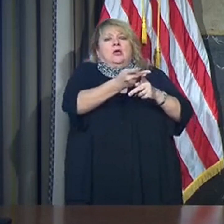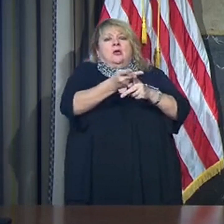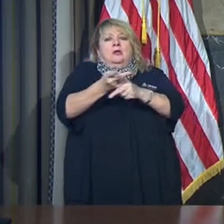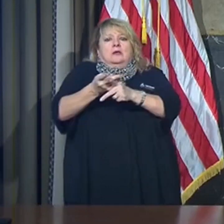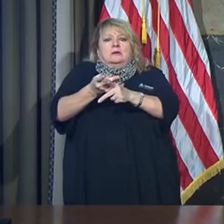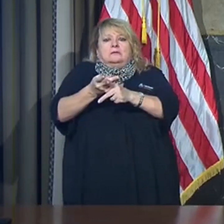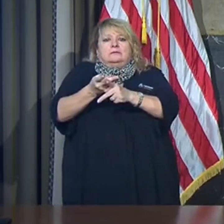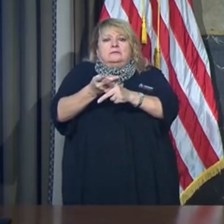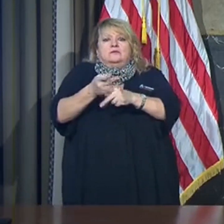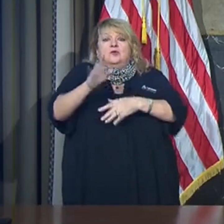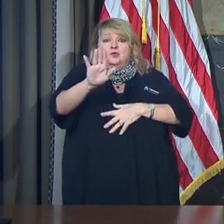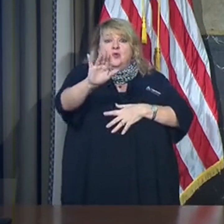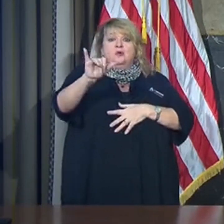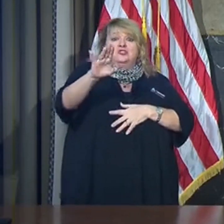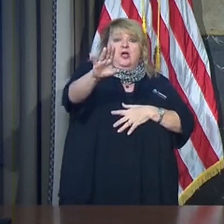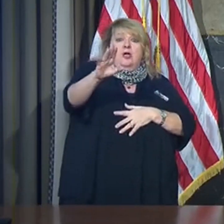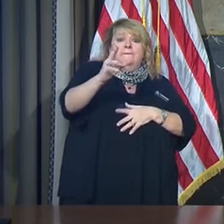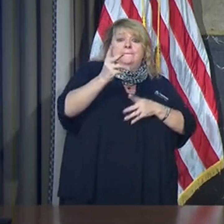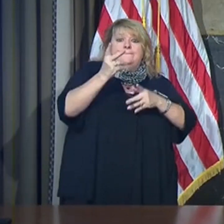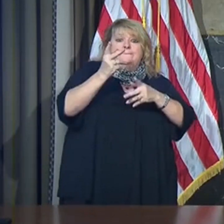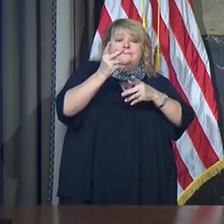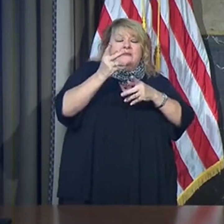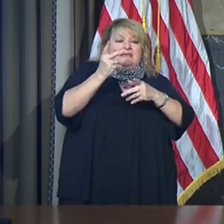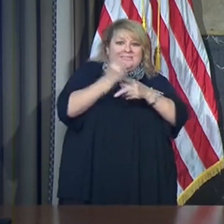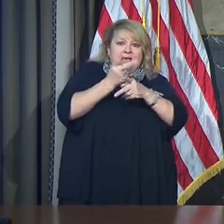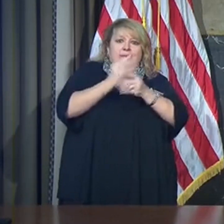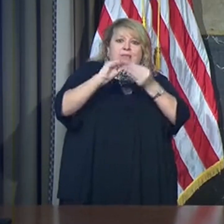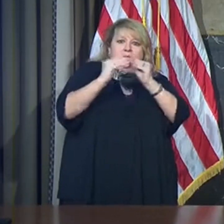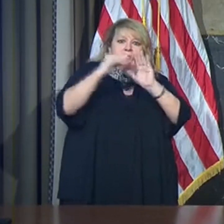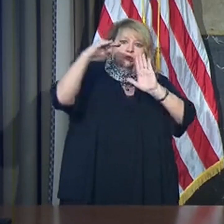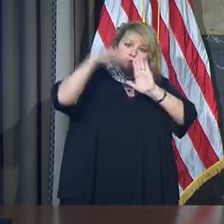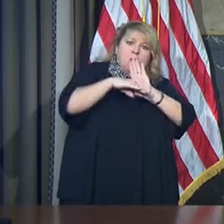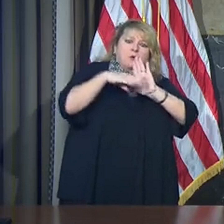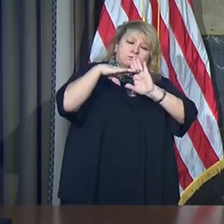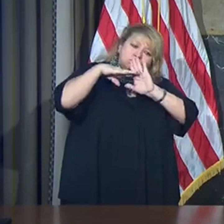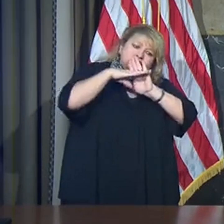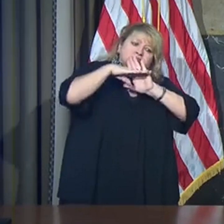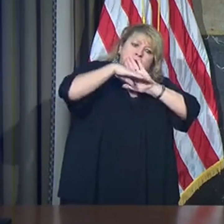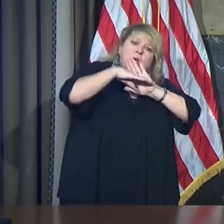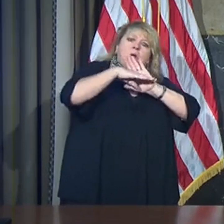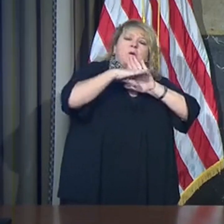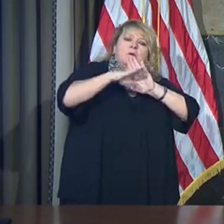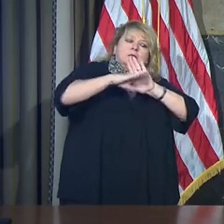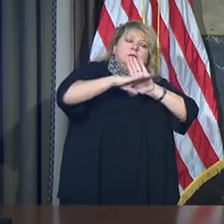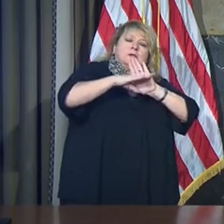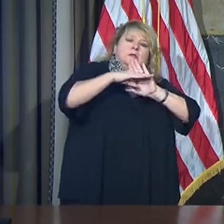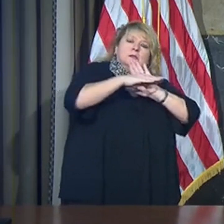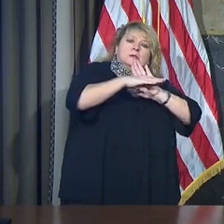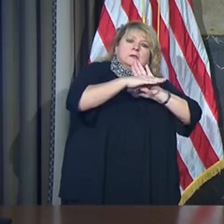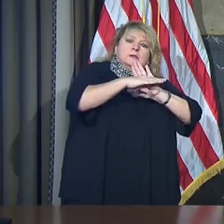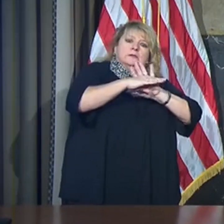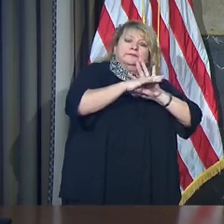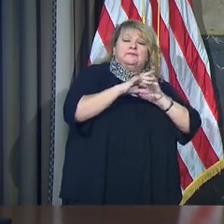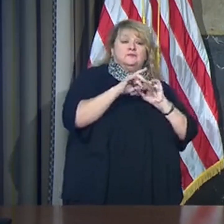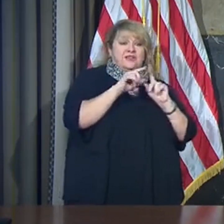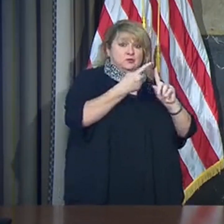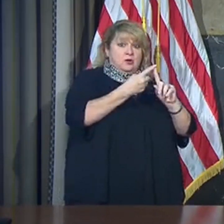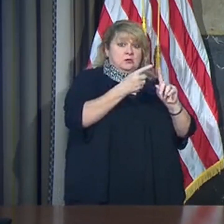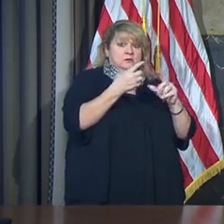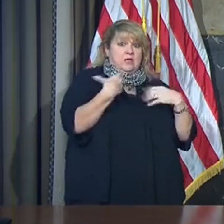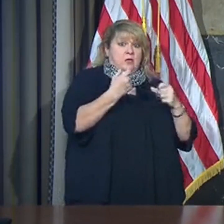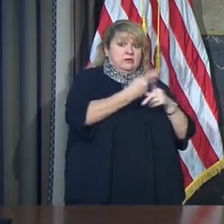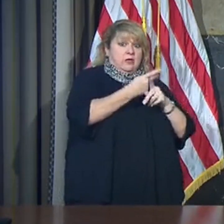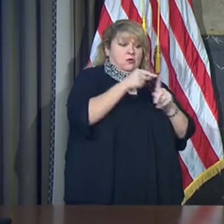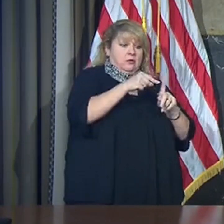And then finally, it's family. And family means that in the state of Louisiana, we have